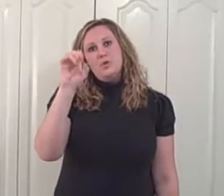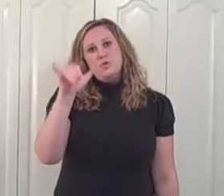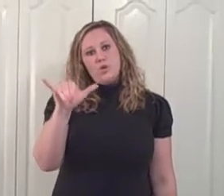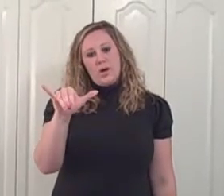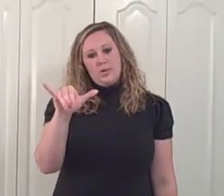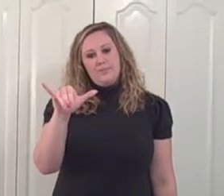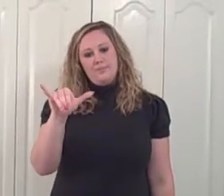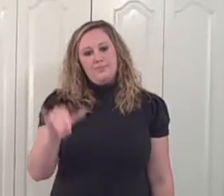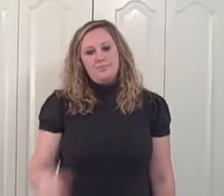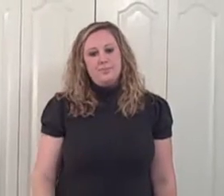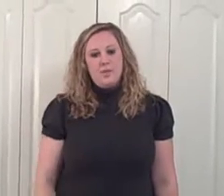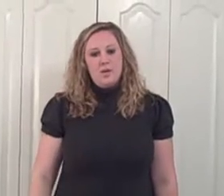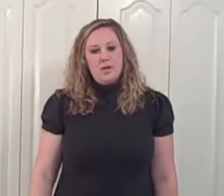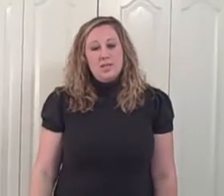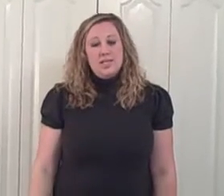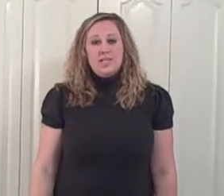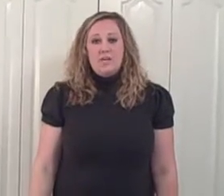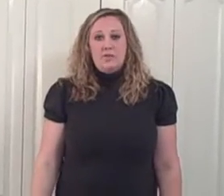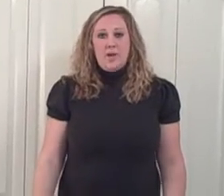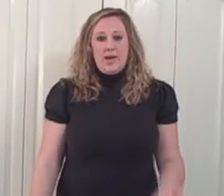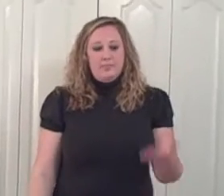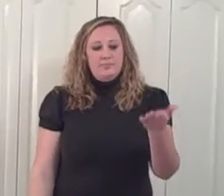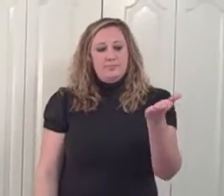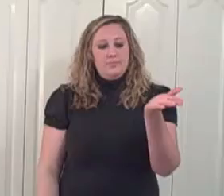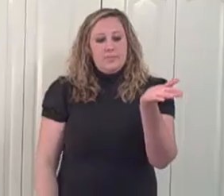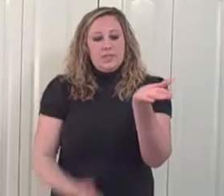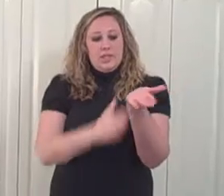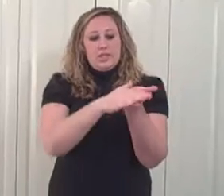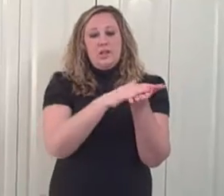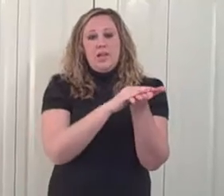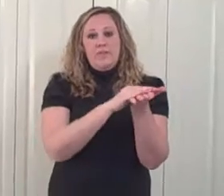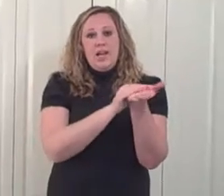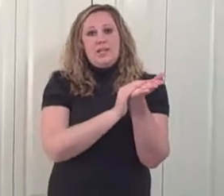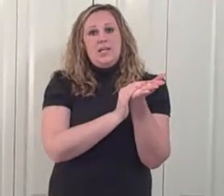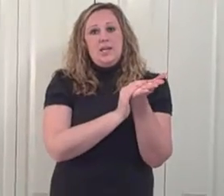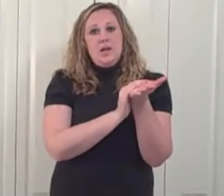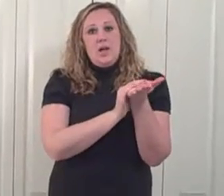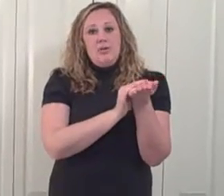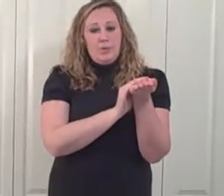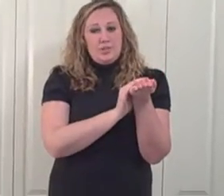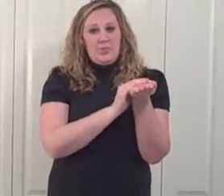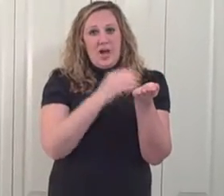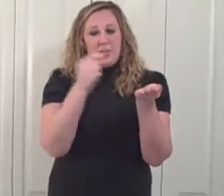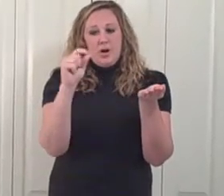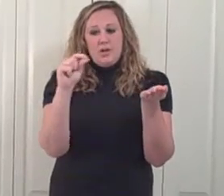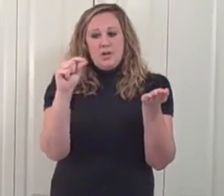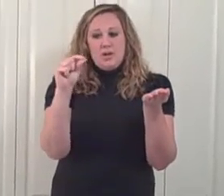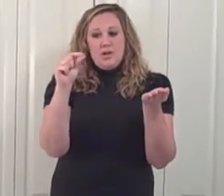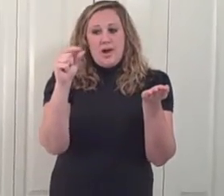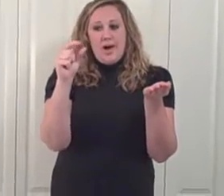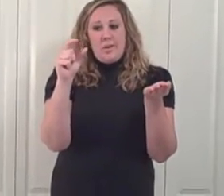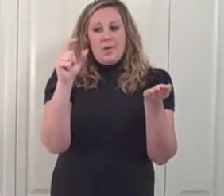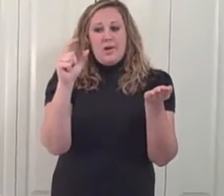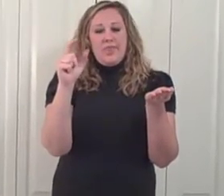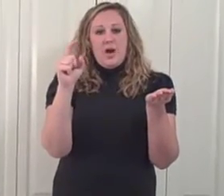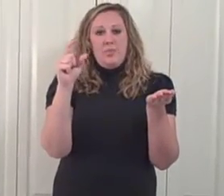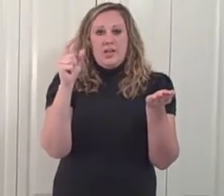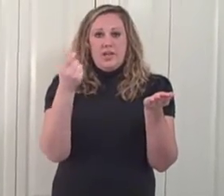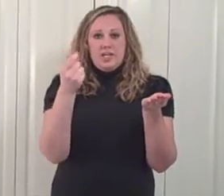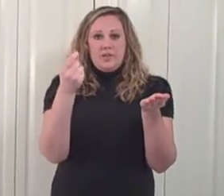Toy. Sign for pen. Our left hand is going to represent paper. Thumb and index